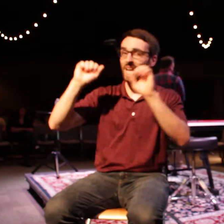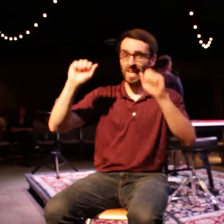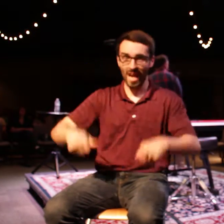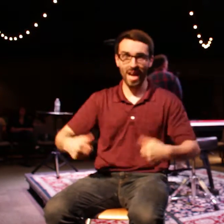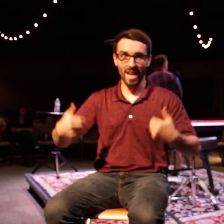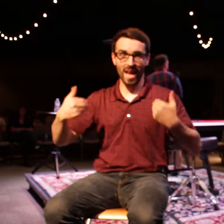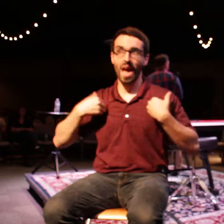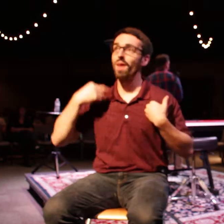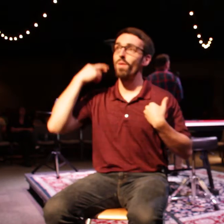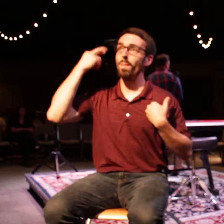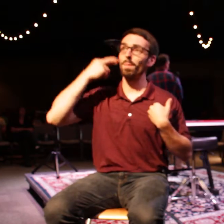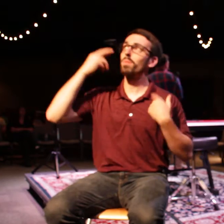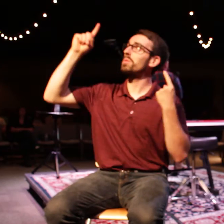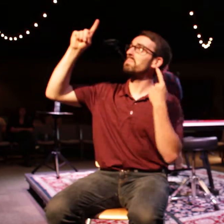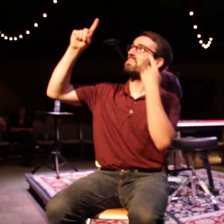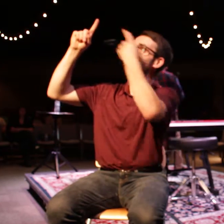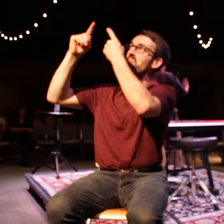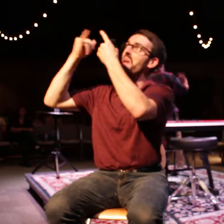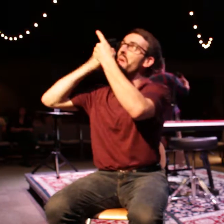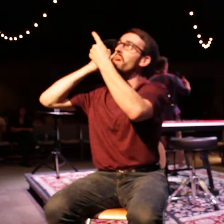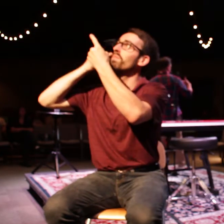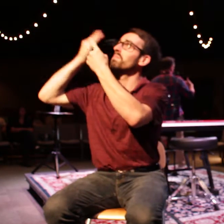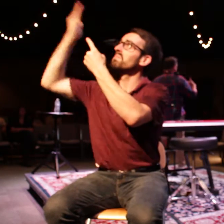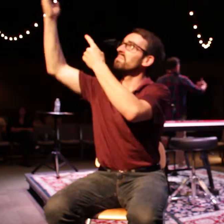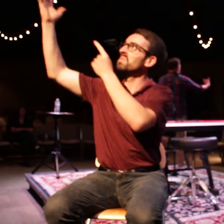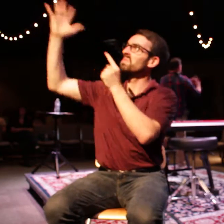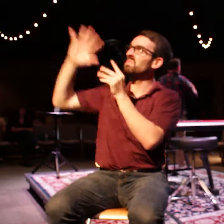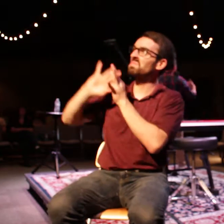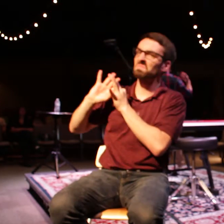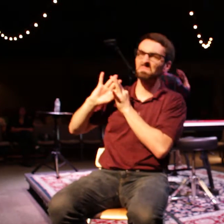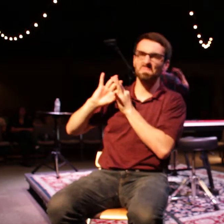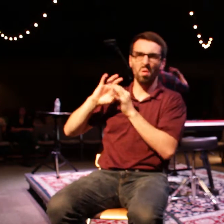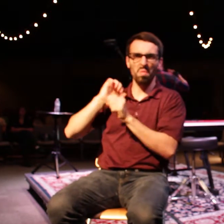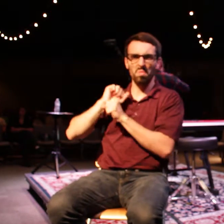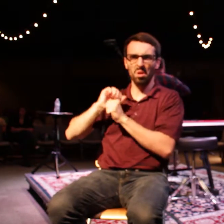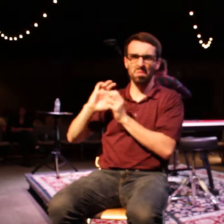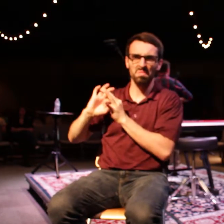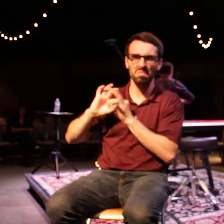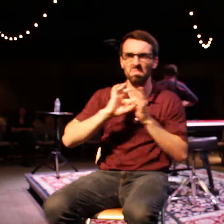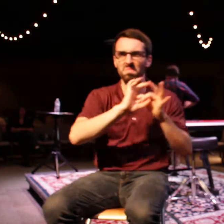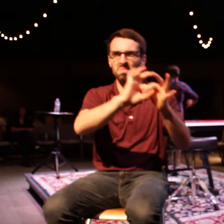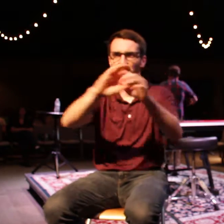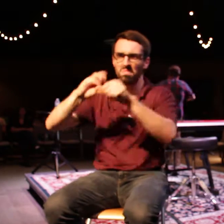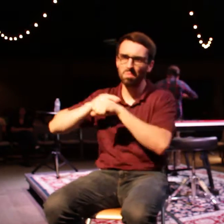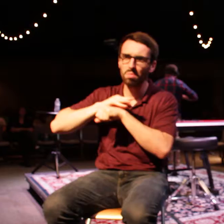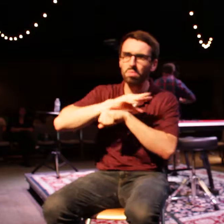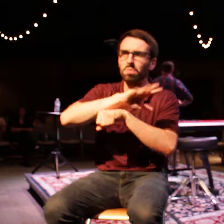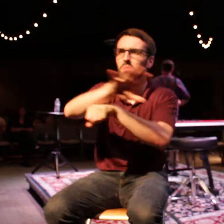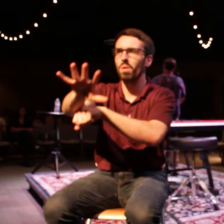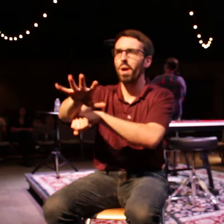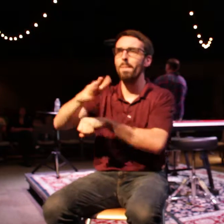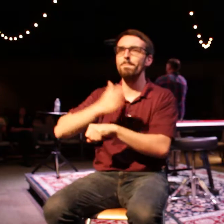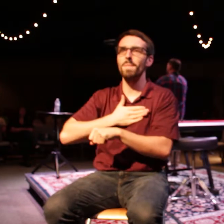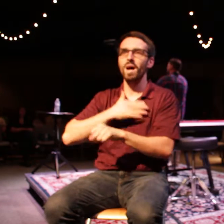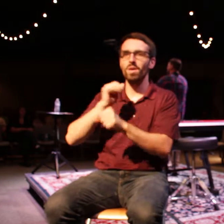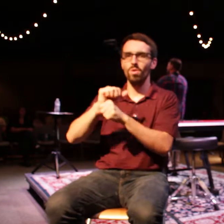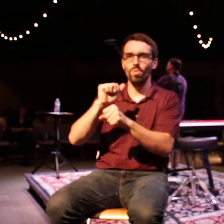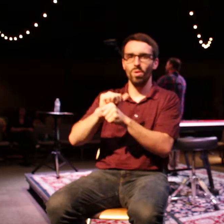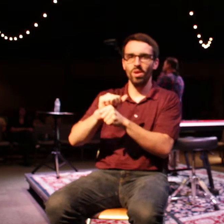kingdom of God. Because my value doesn't come from my work. My work is just an expression, it's an outflow of who